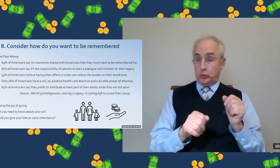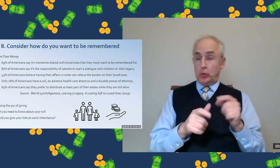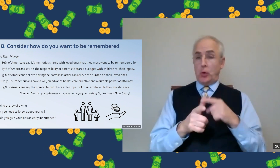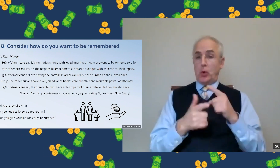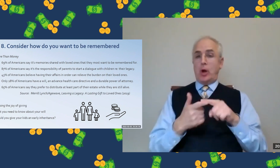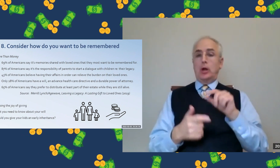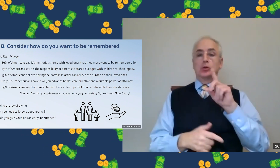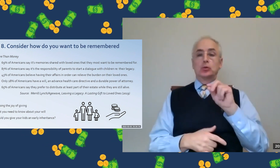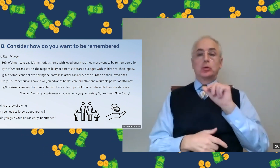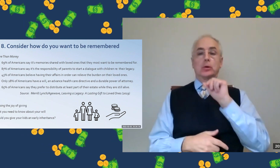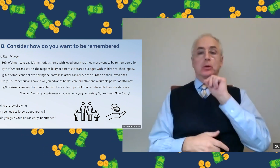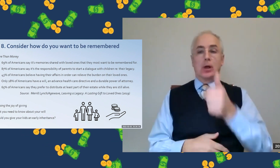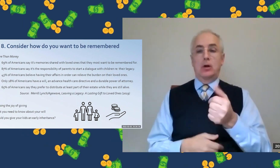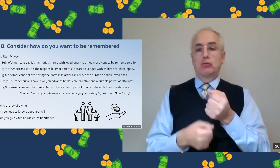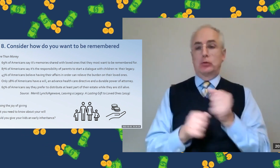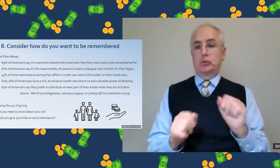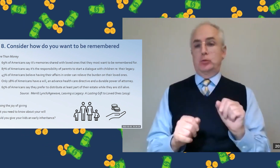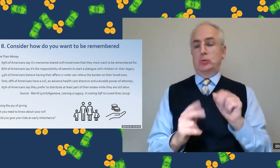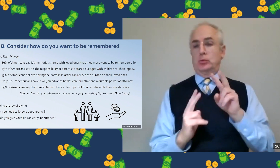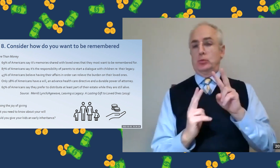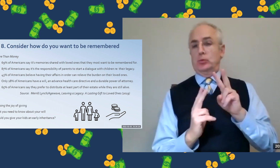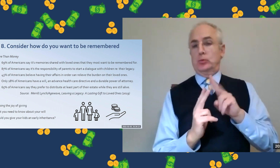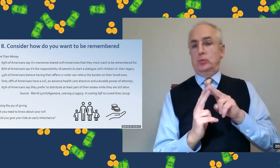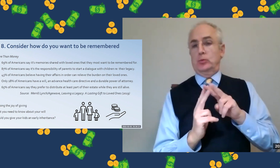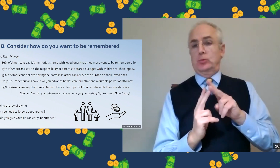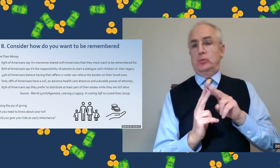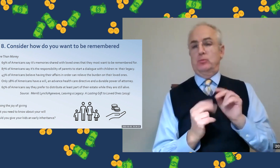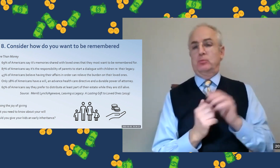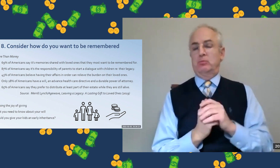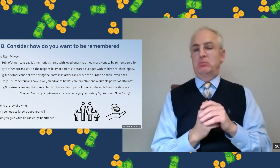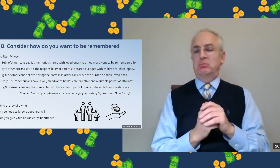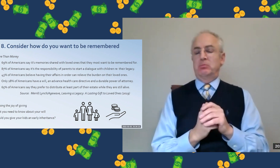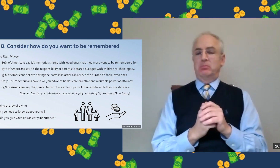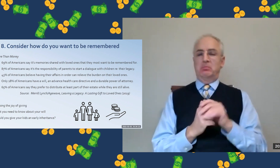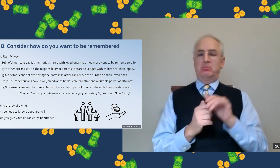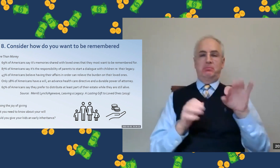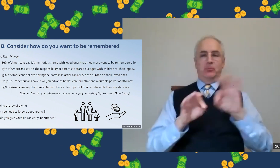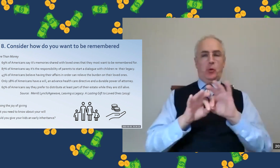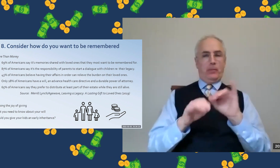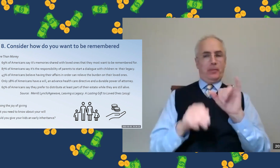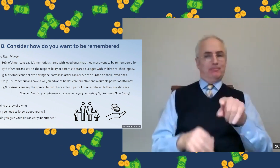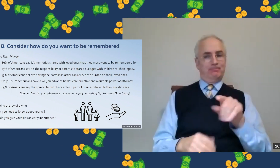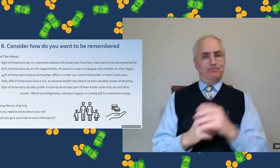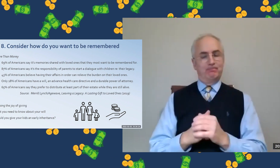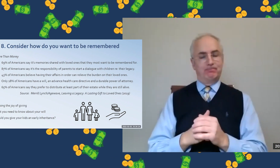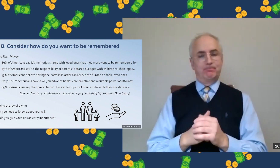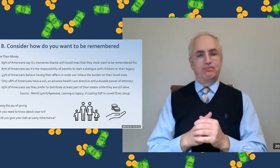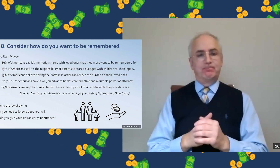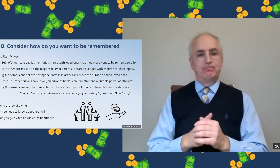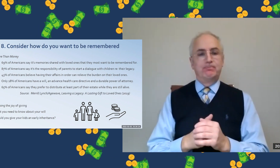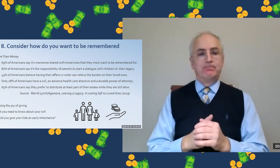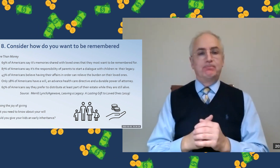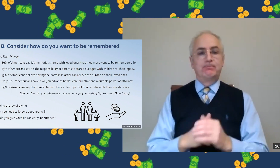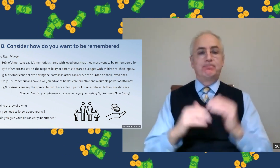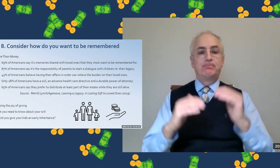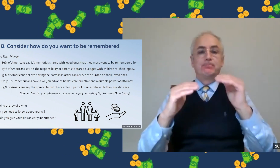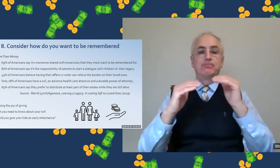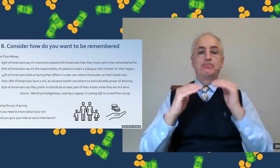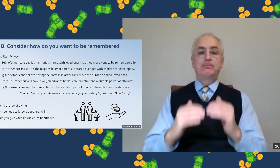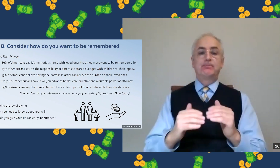really challenging if you don't know what your parent wants in that situation. So the communication case again is